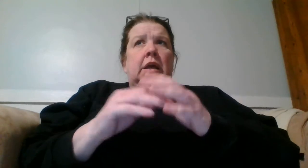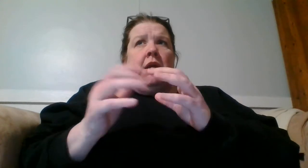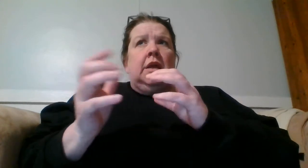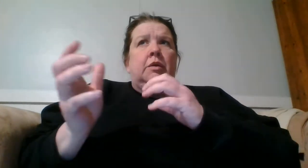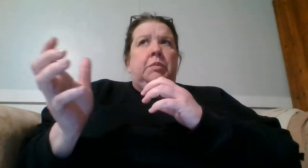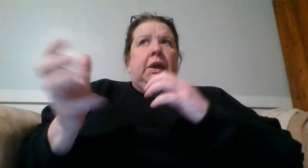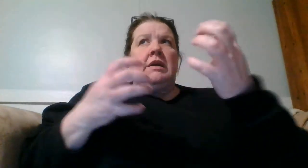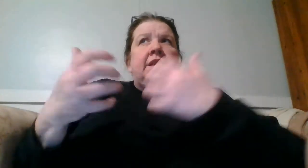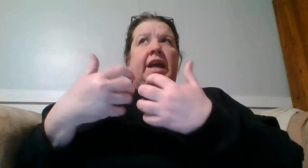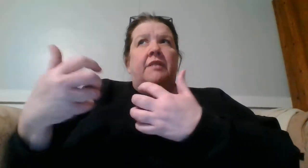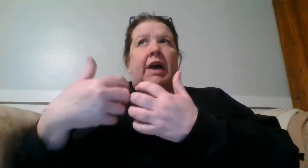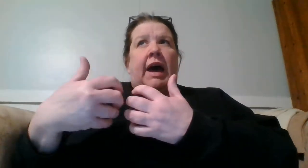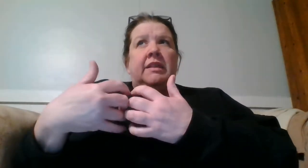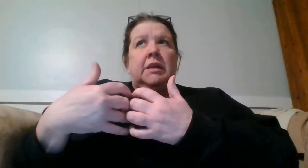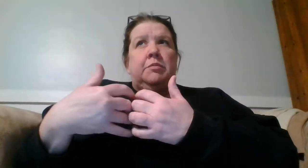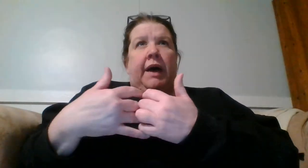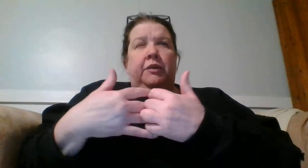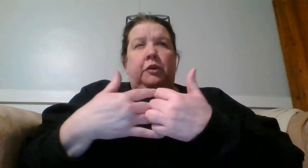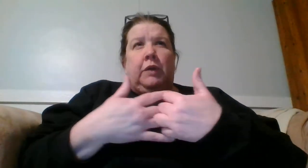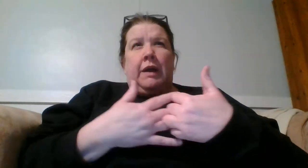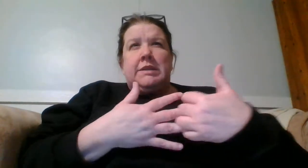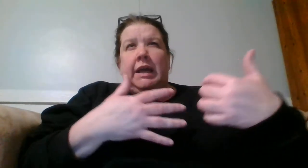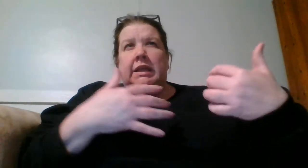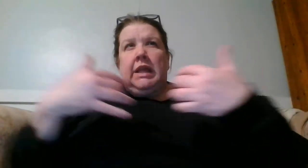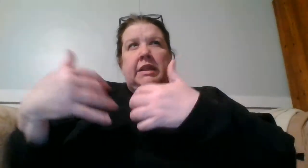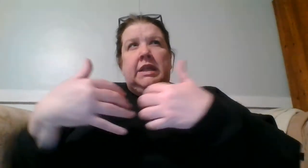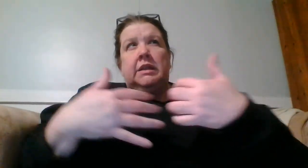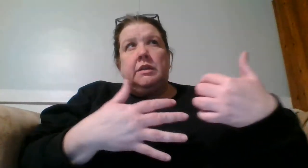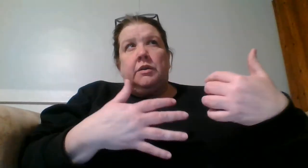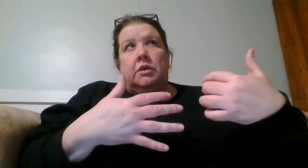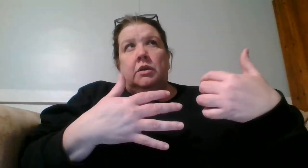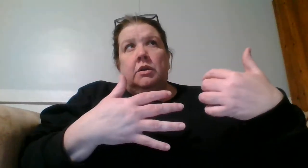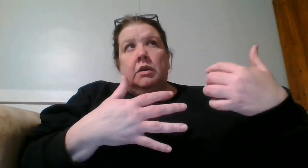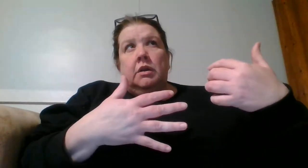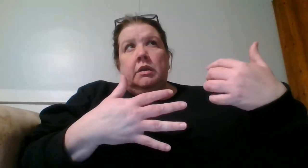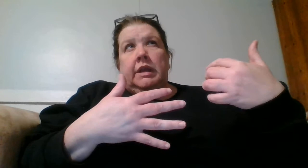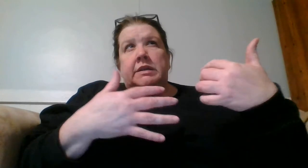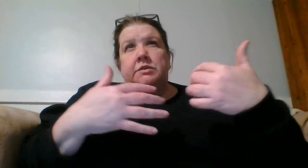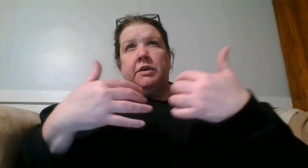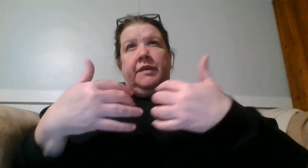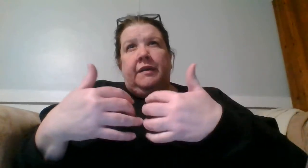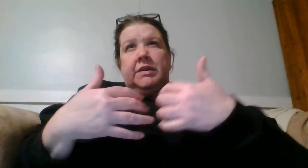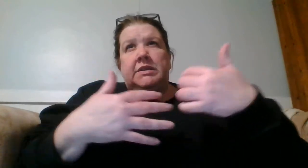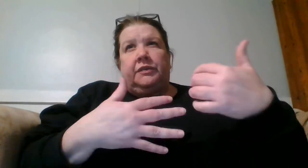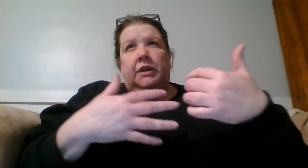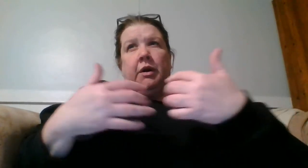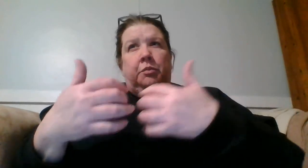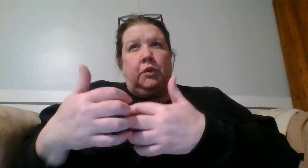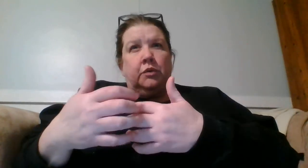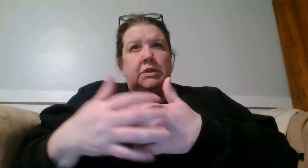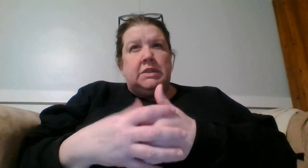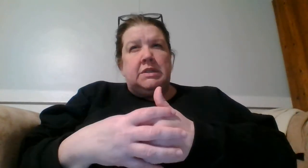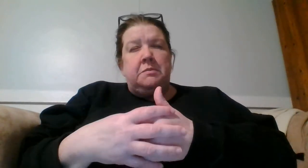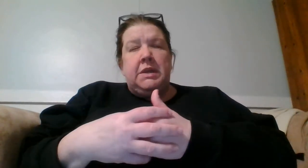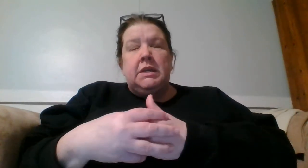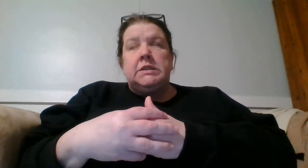And, because they have athlete bath grounds, I, I think that they're, they sort of have a different approach to some things.